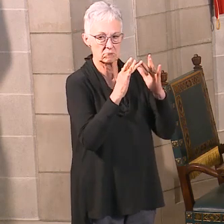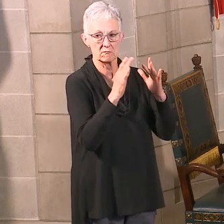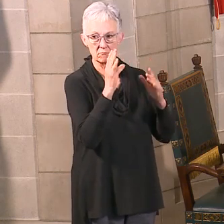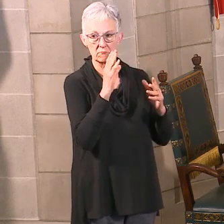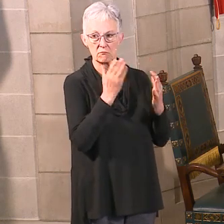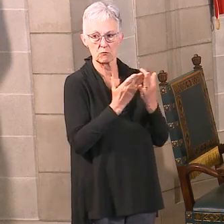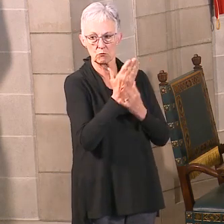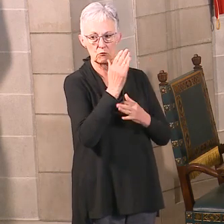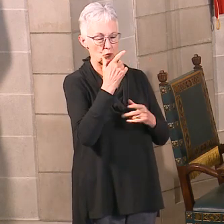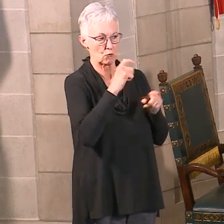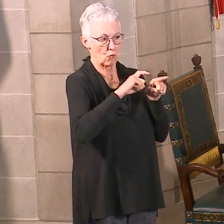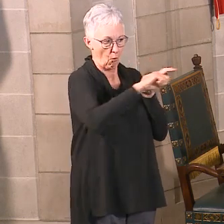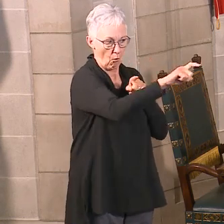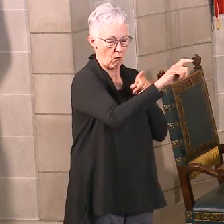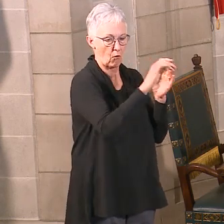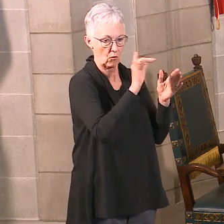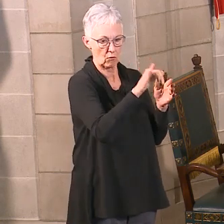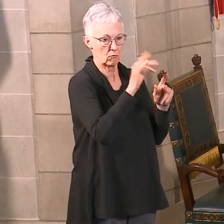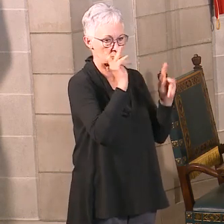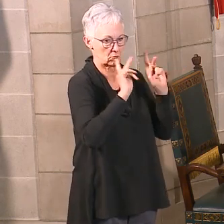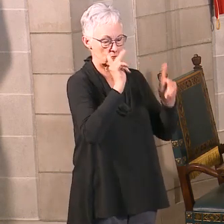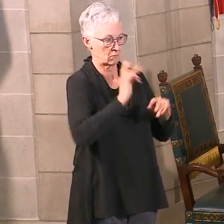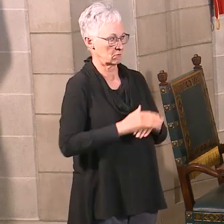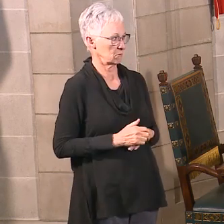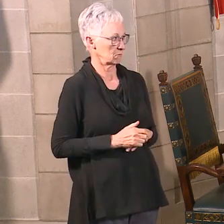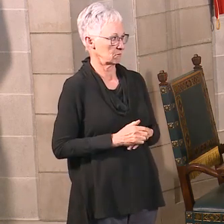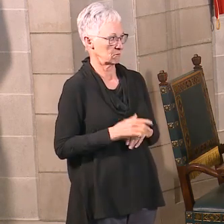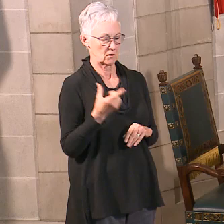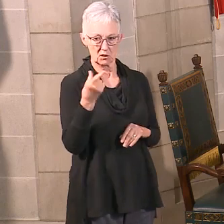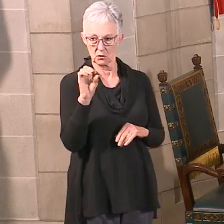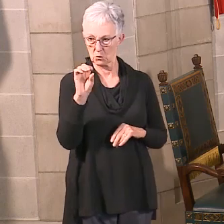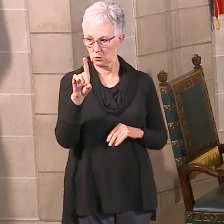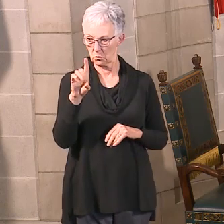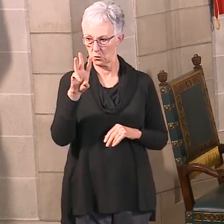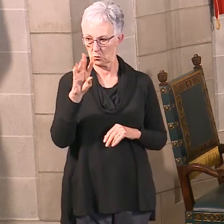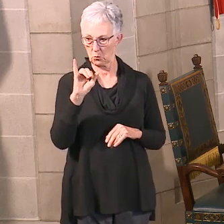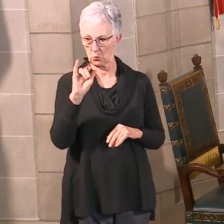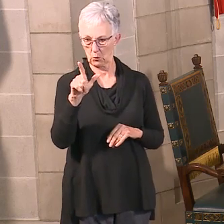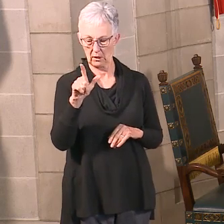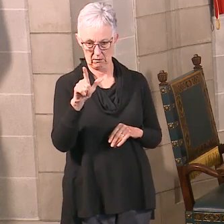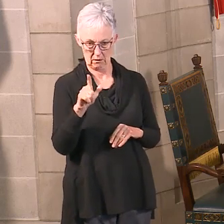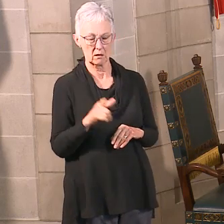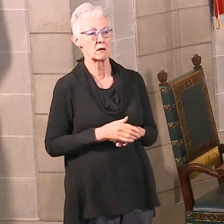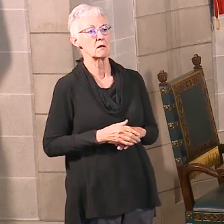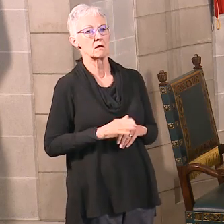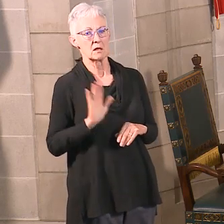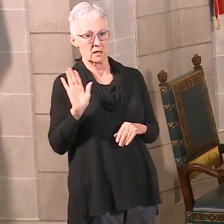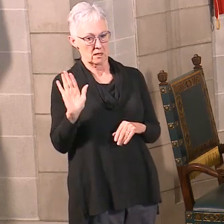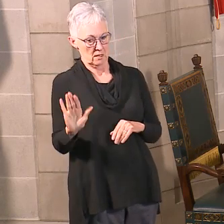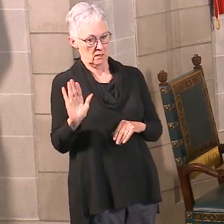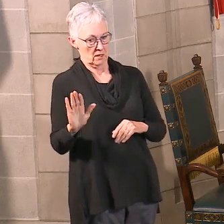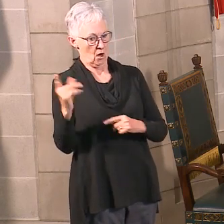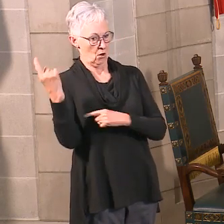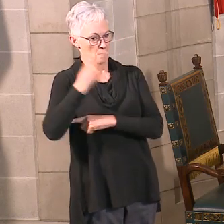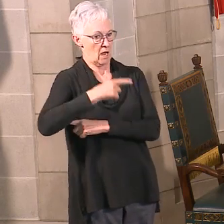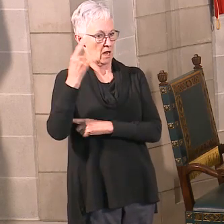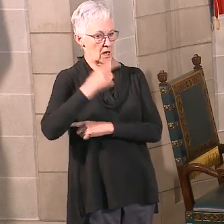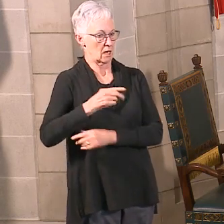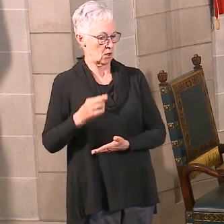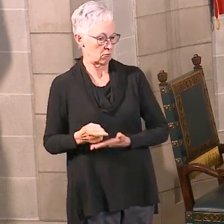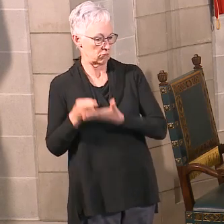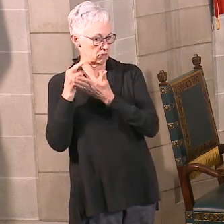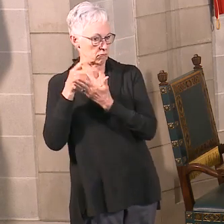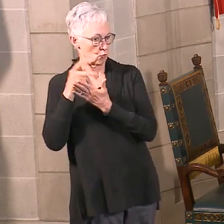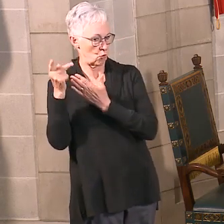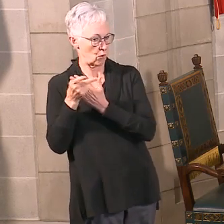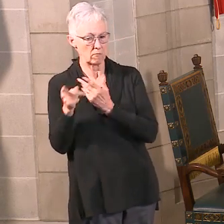of their facility. Goodwill Industries of Greater Nebraska has adapted their day rehabilitation program to